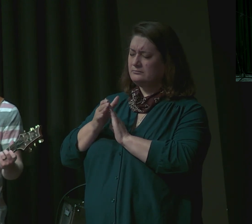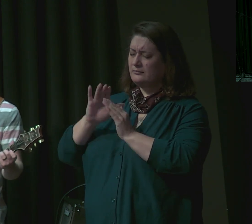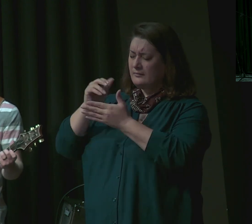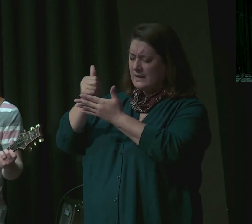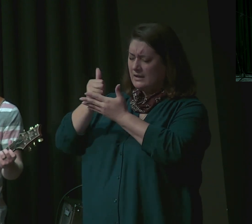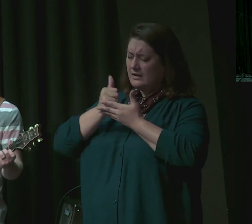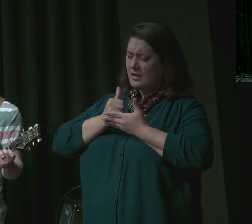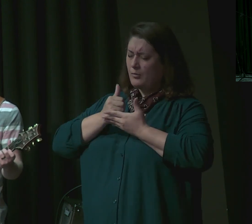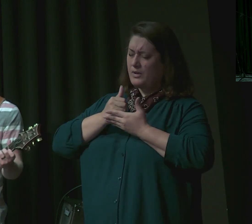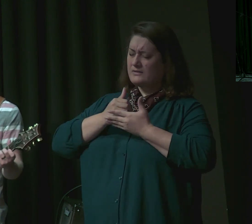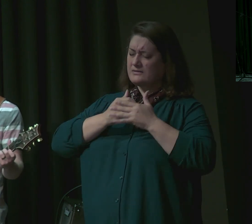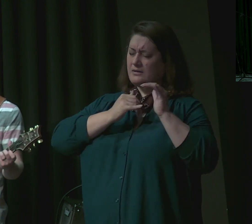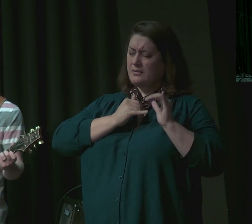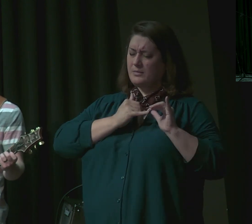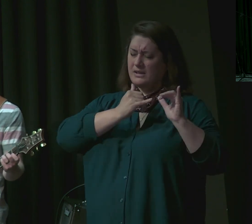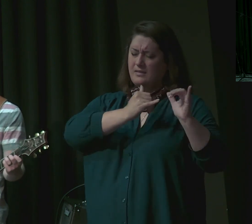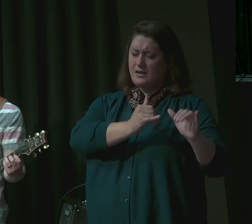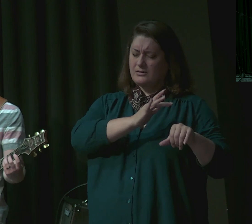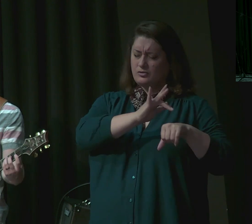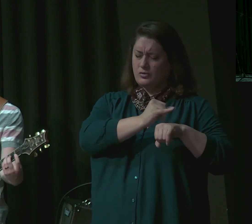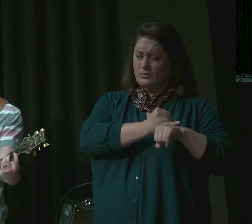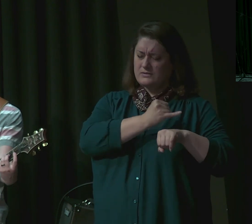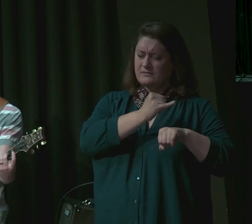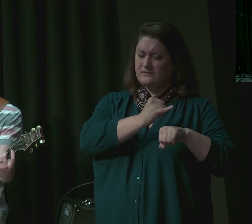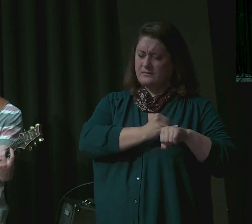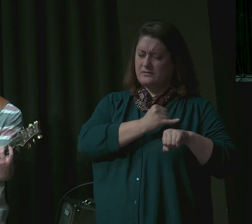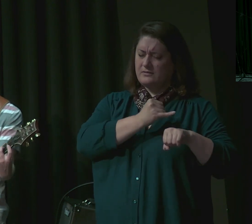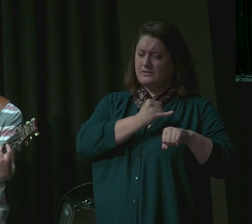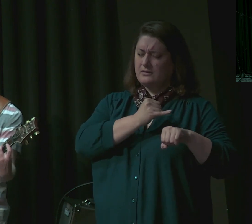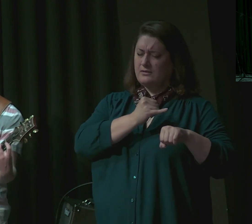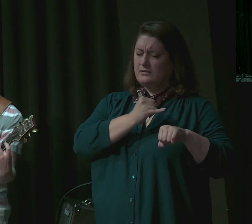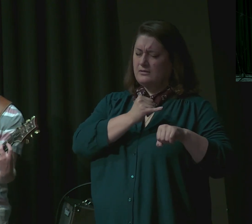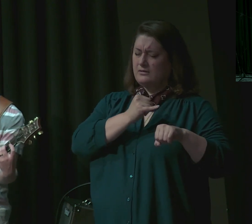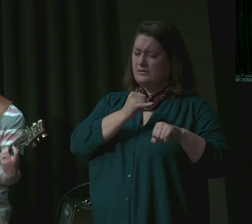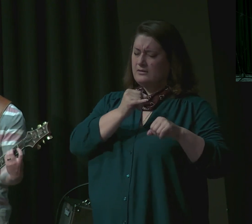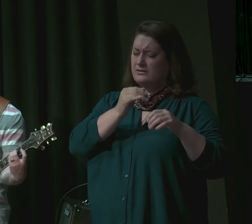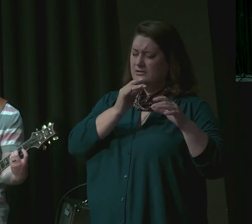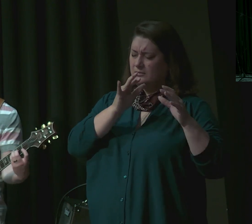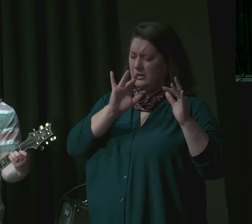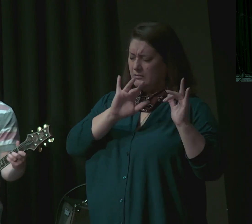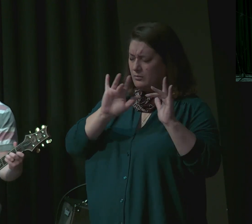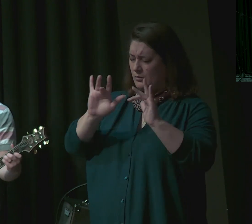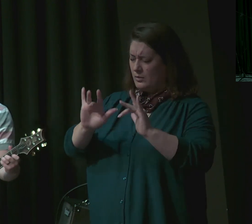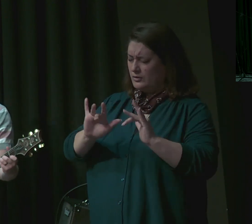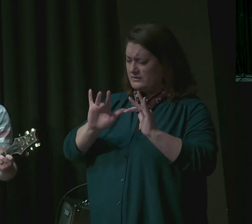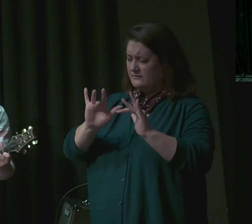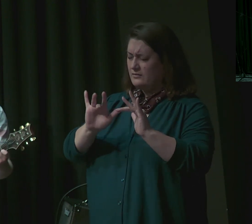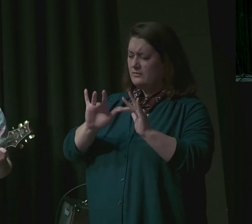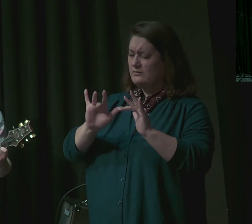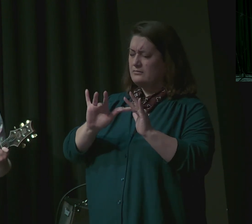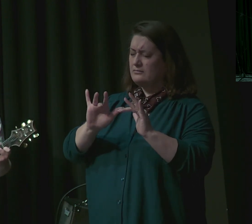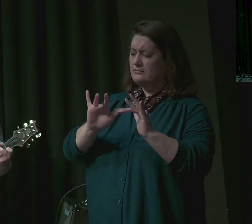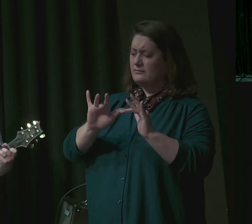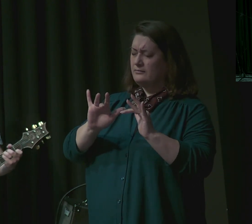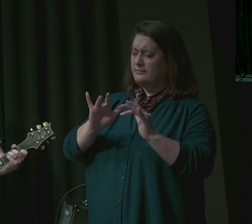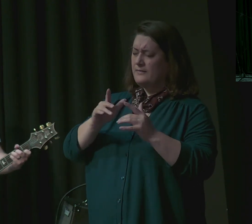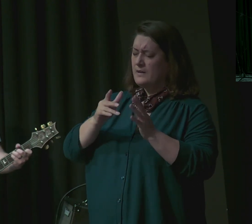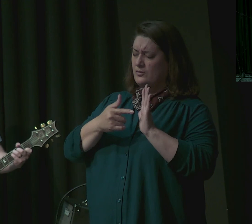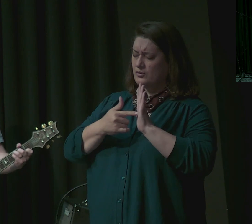and merciful and then we would be living out Jesus Christ in